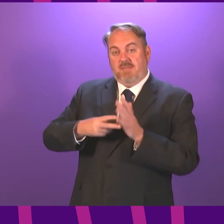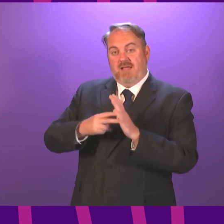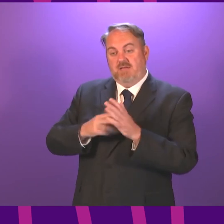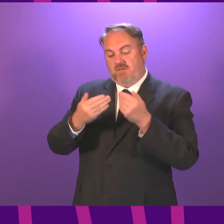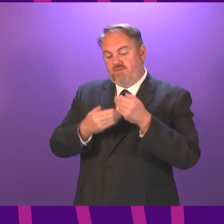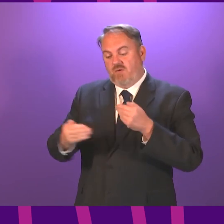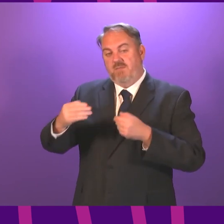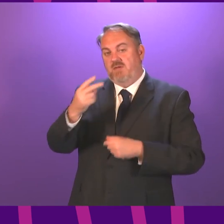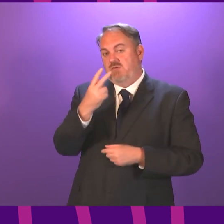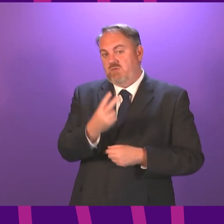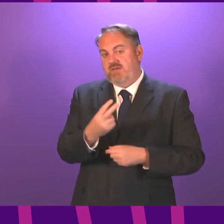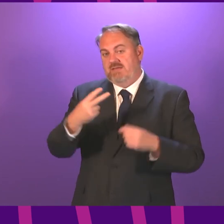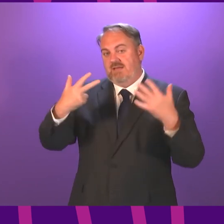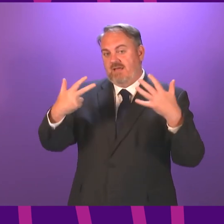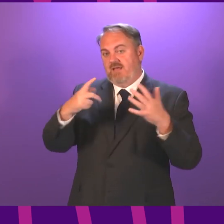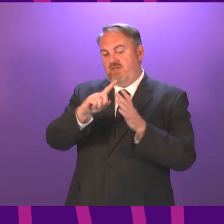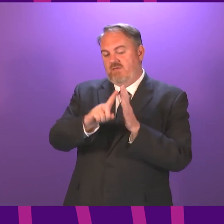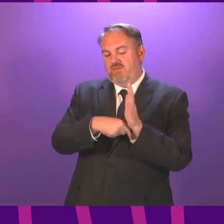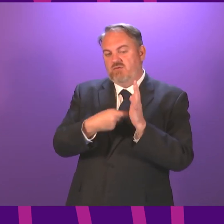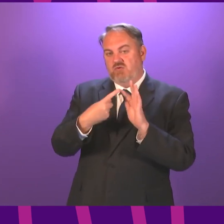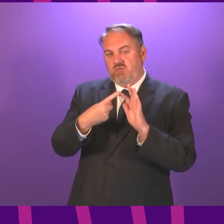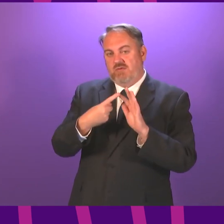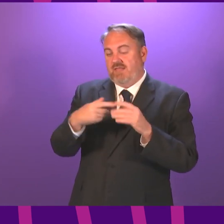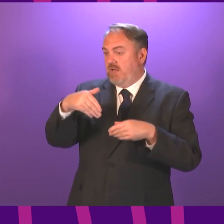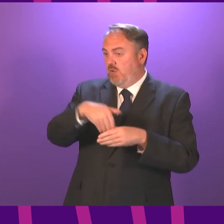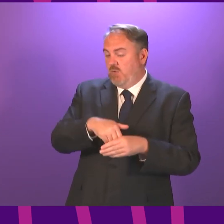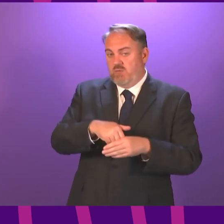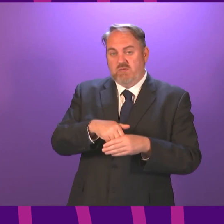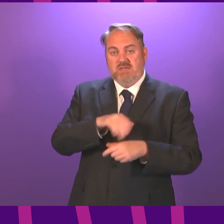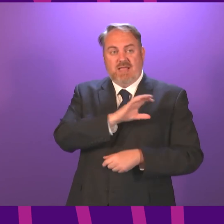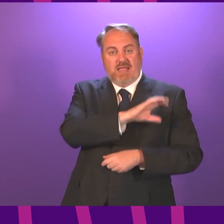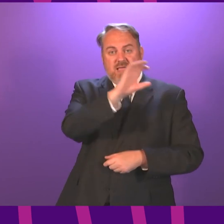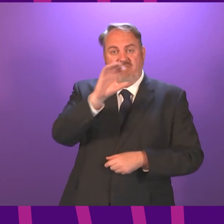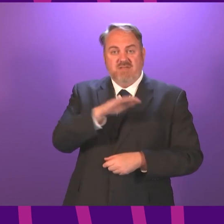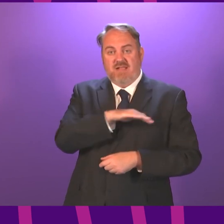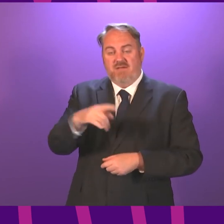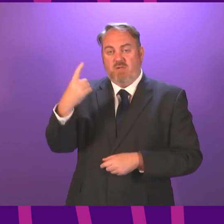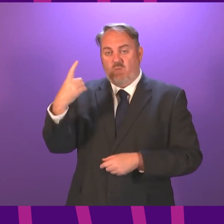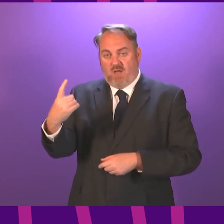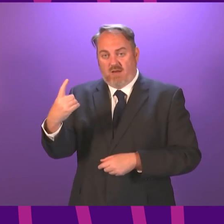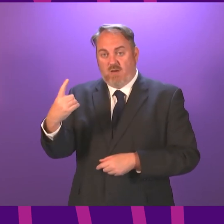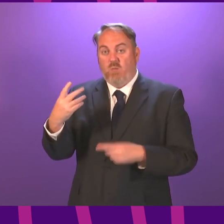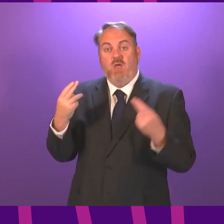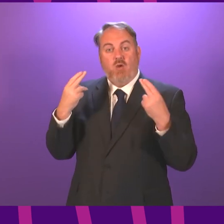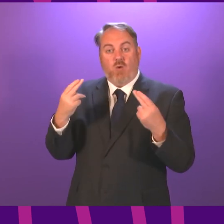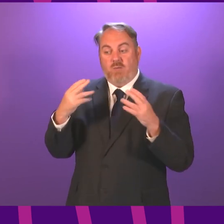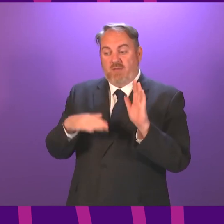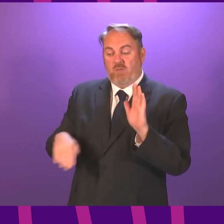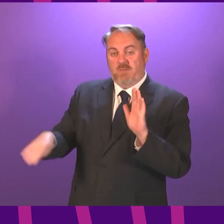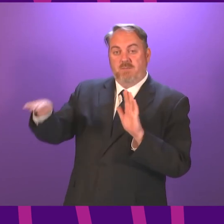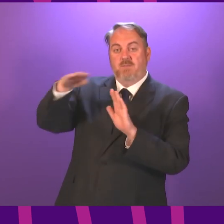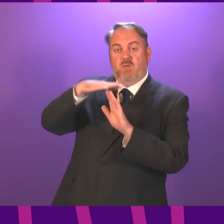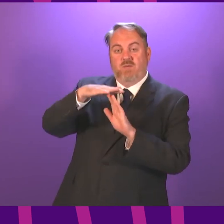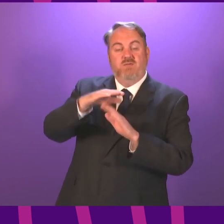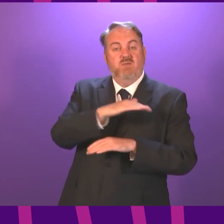28th of June and that covers those in level one which we hope can go to level zero but also those currently in level two which we would